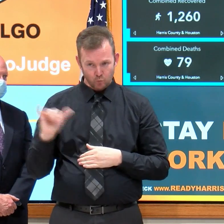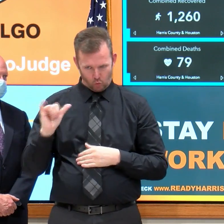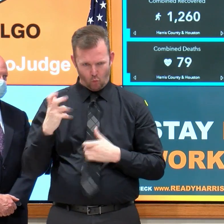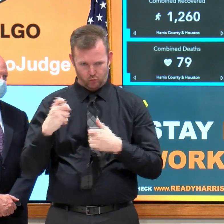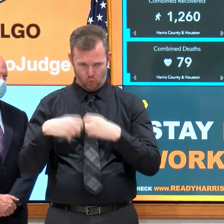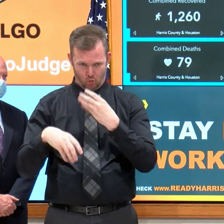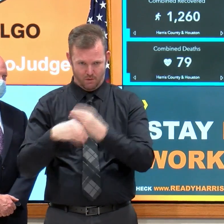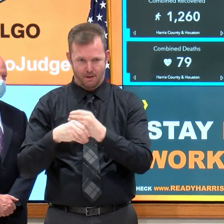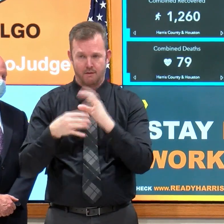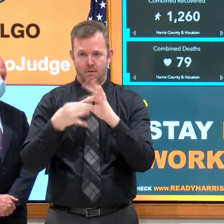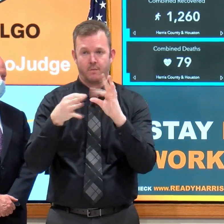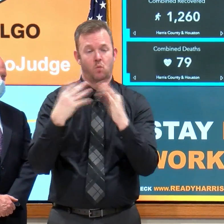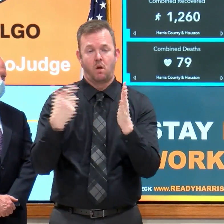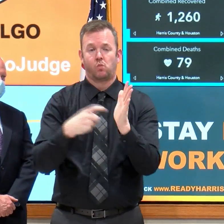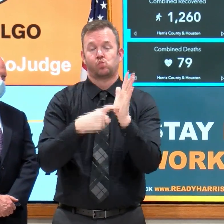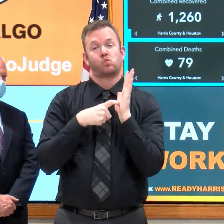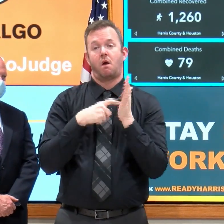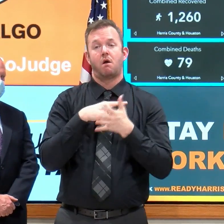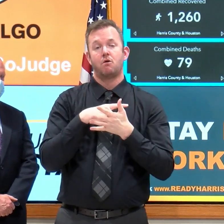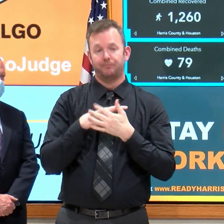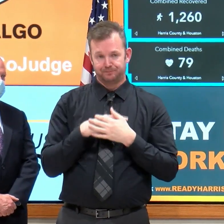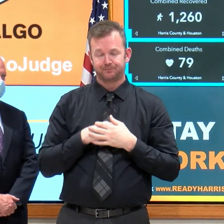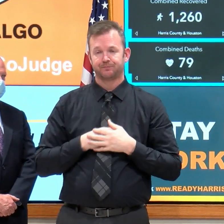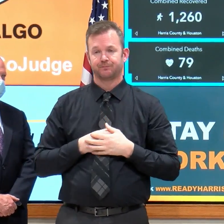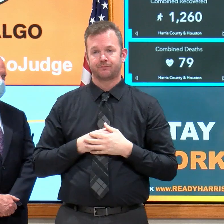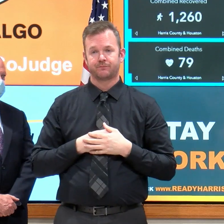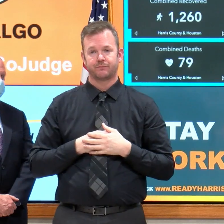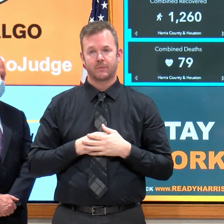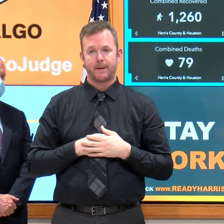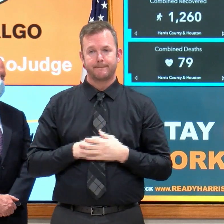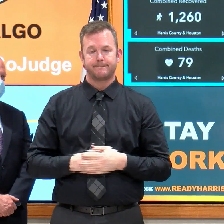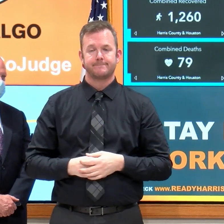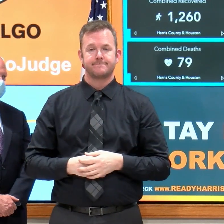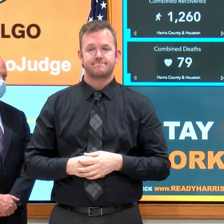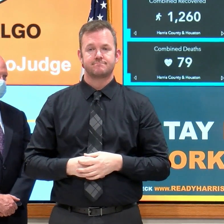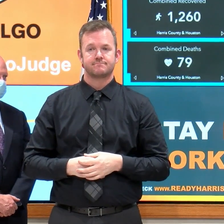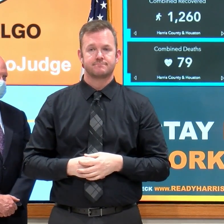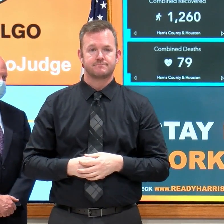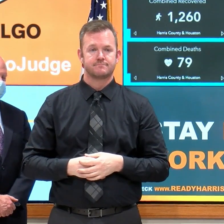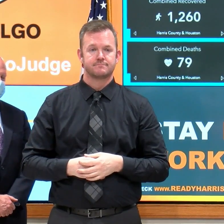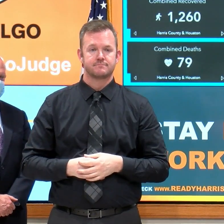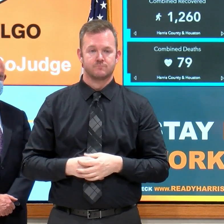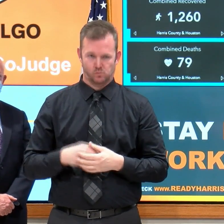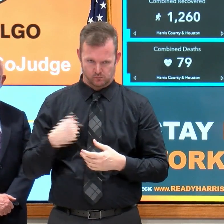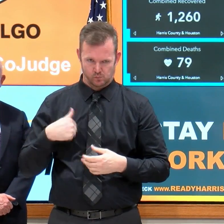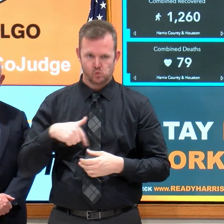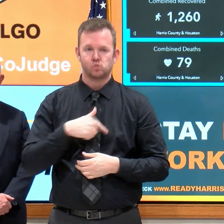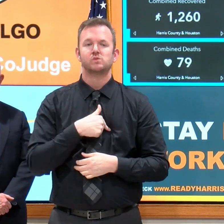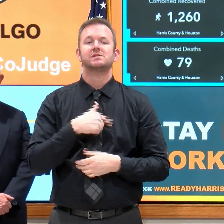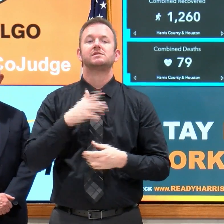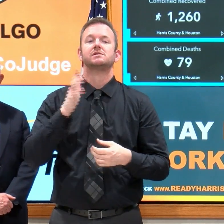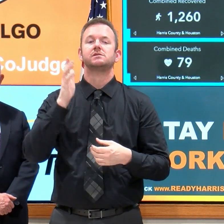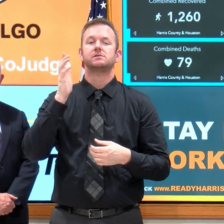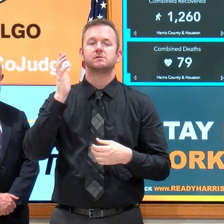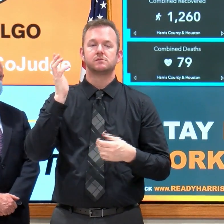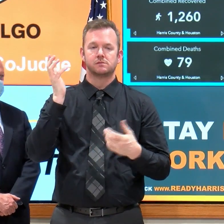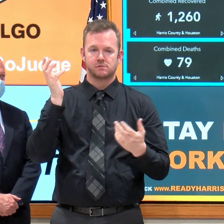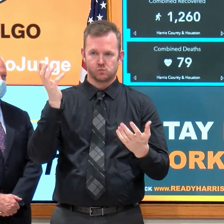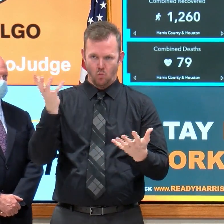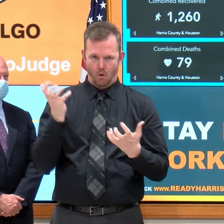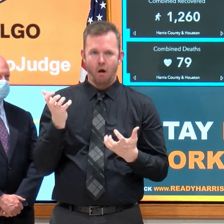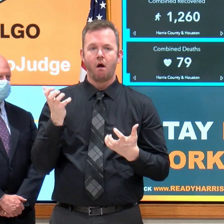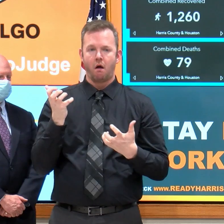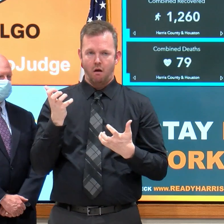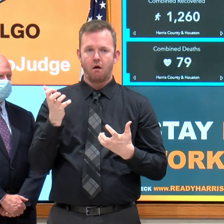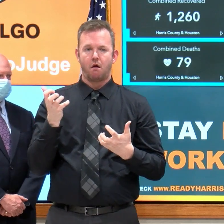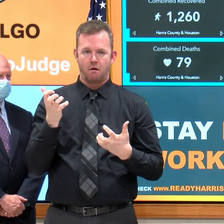facial coverings, that we wanted to get to the point where we would have a number of facial